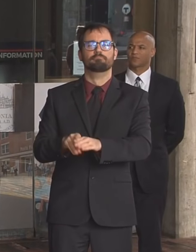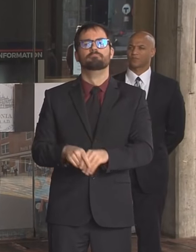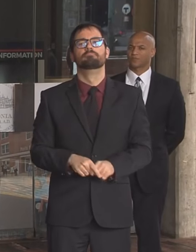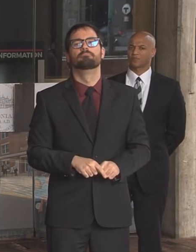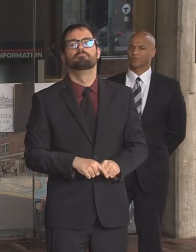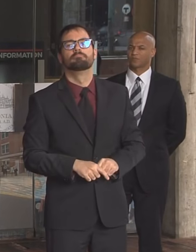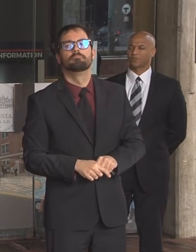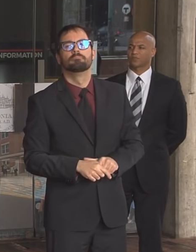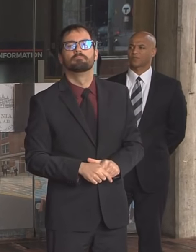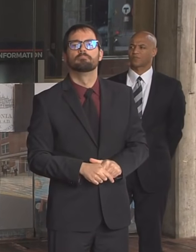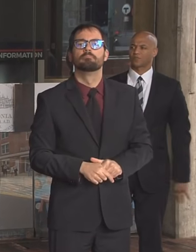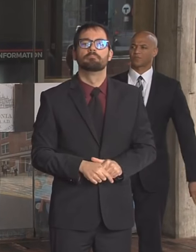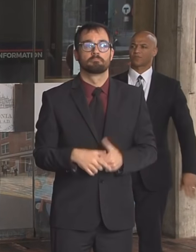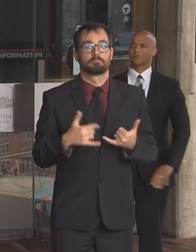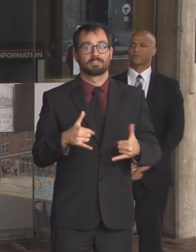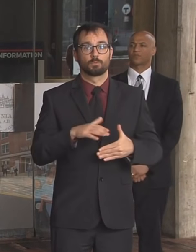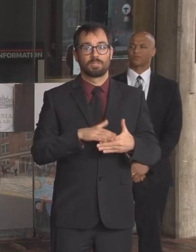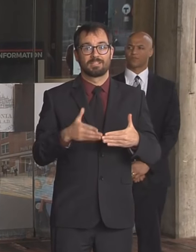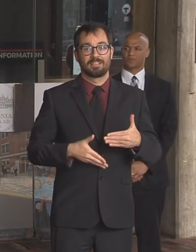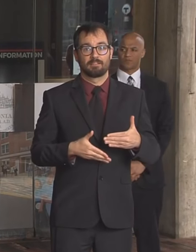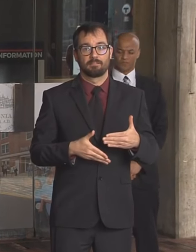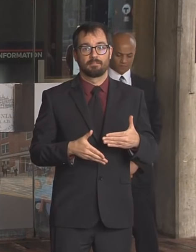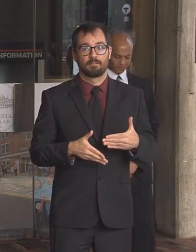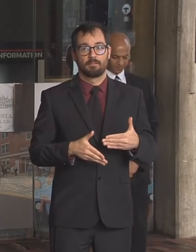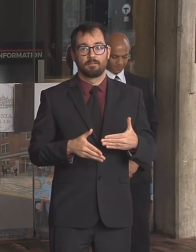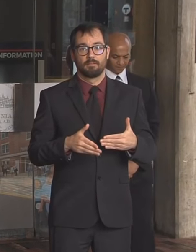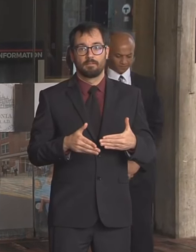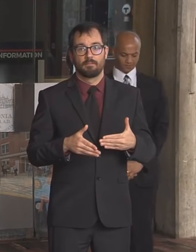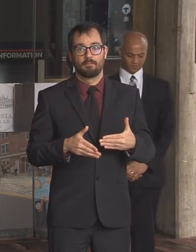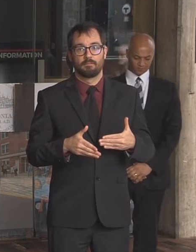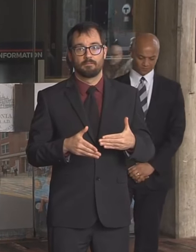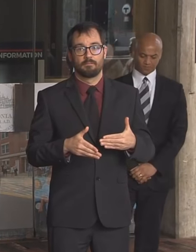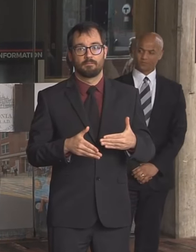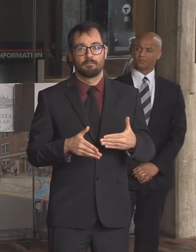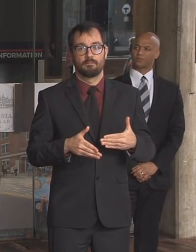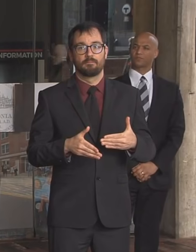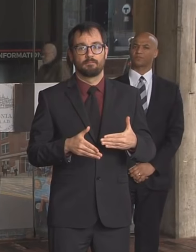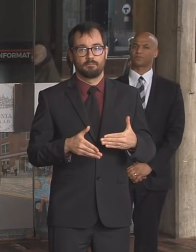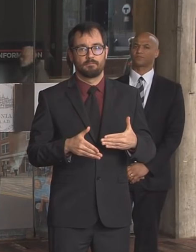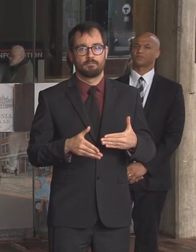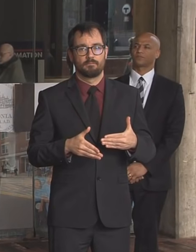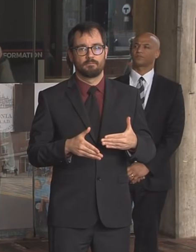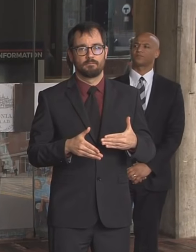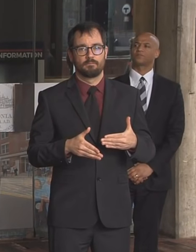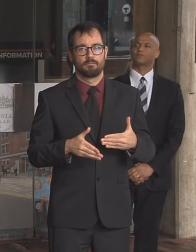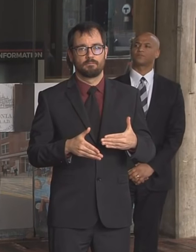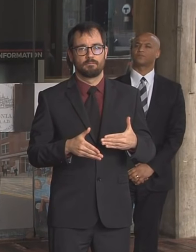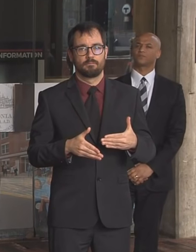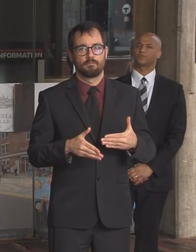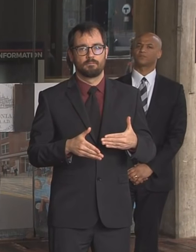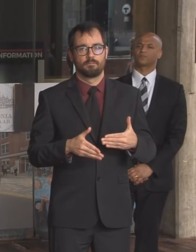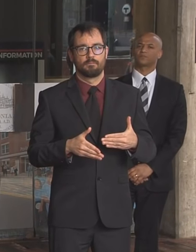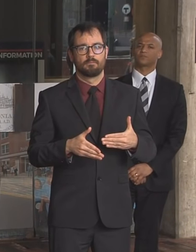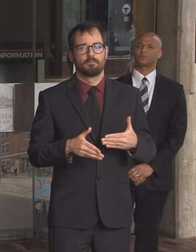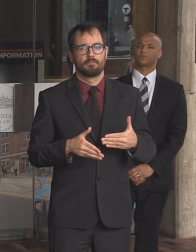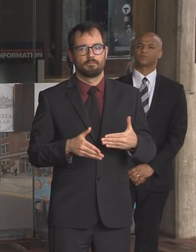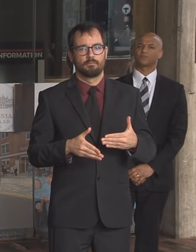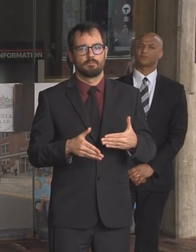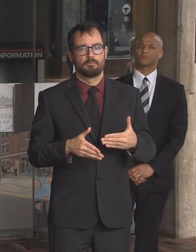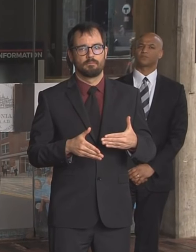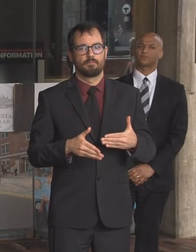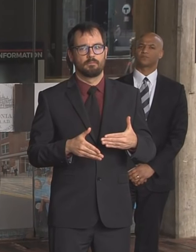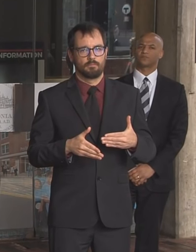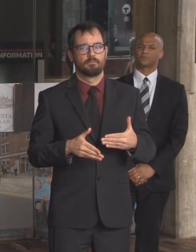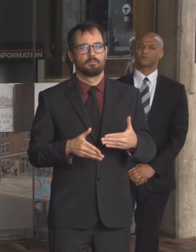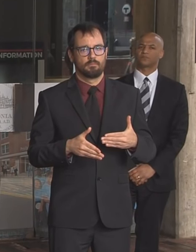any safety precautions on the job that have to be put in place the work is gets done we allow them the opportunity to finish the week to get